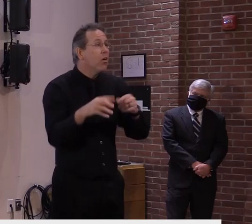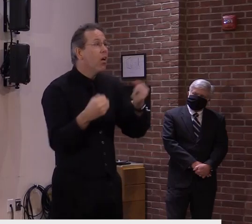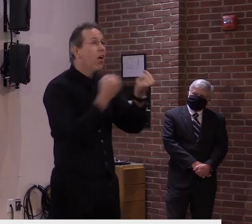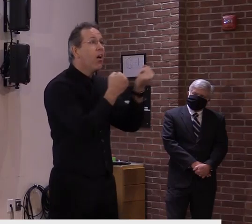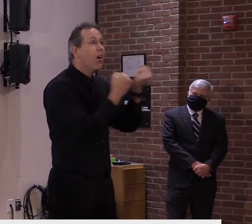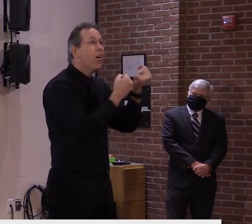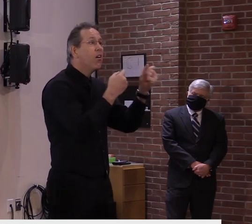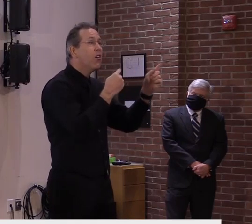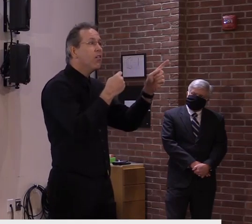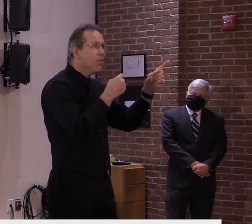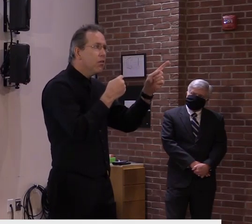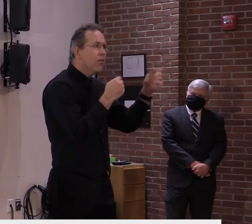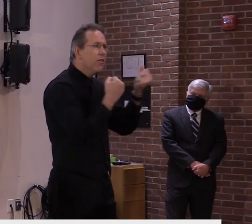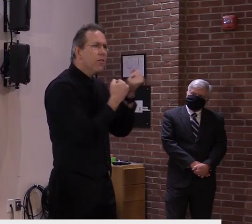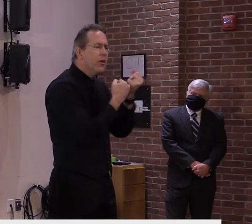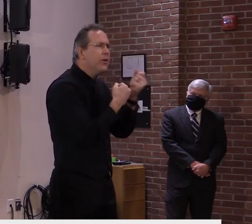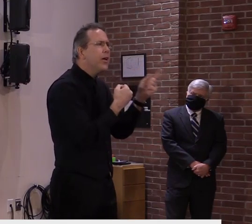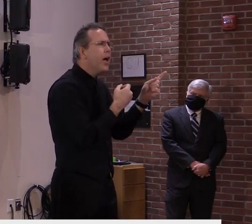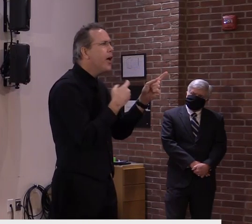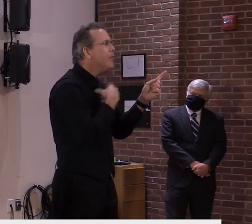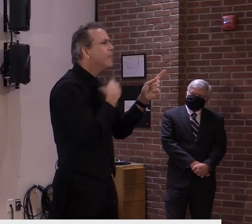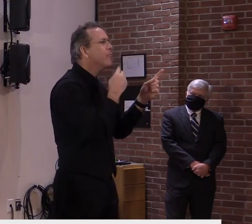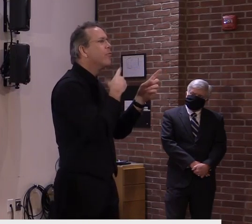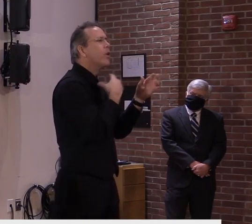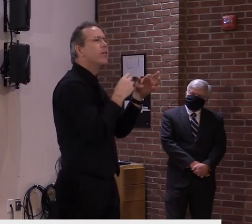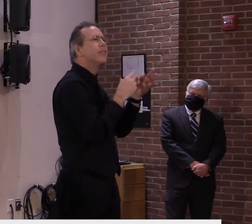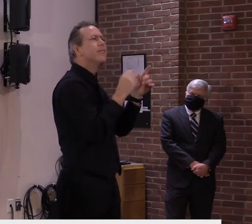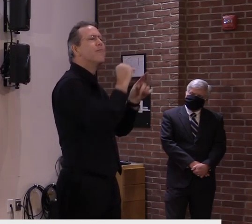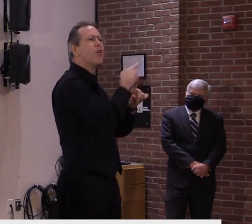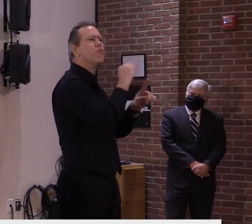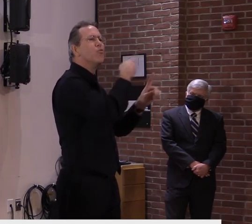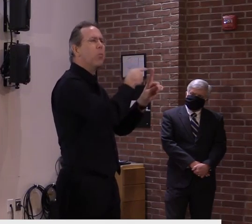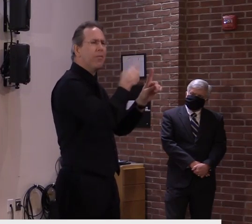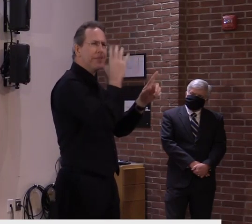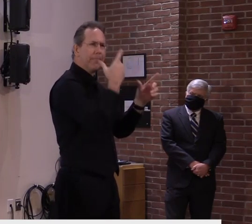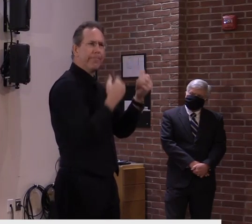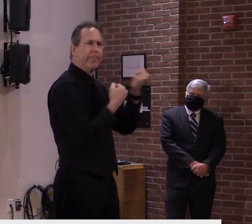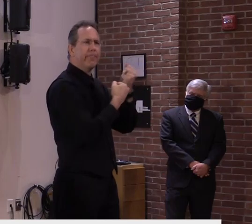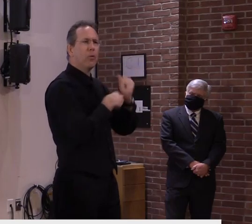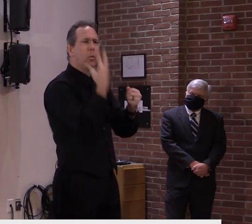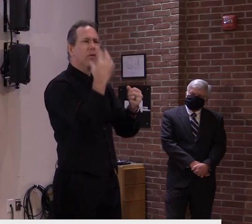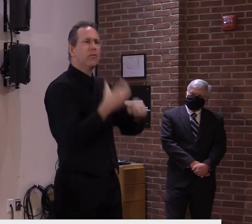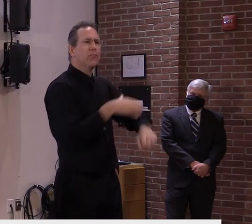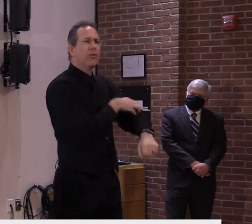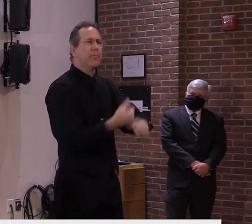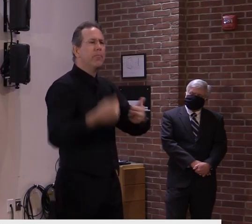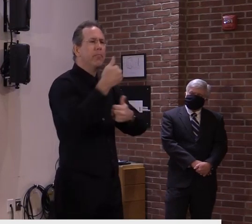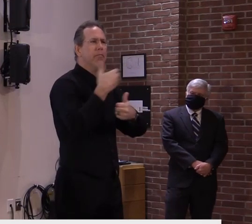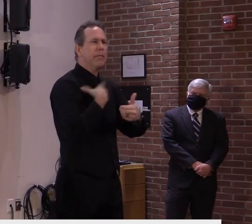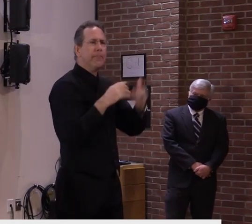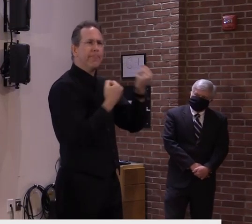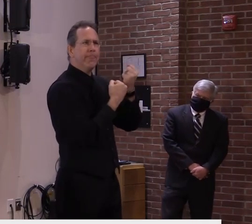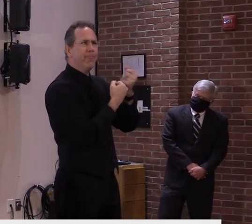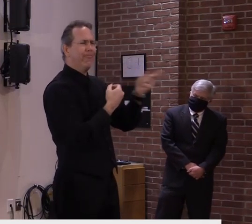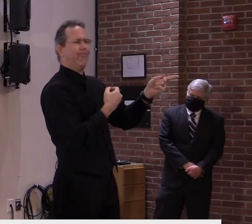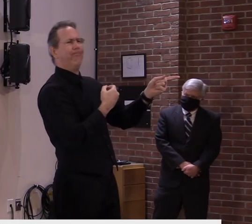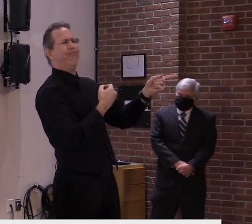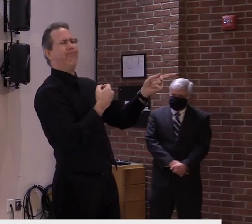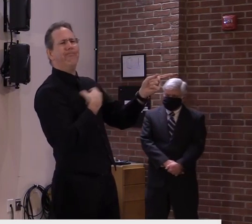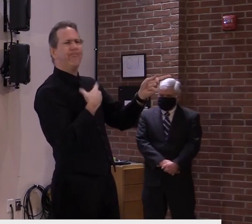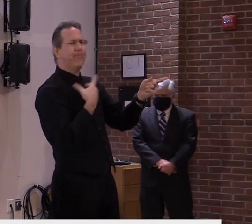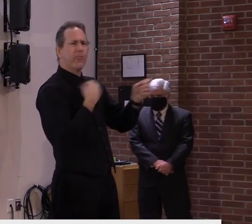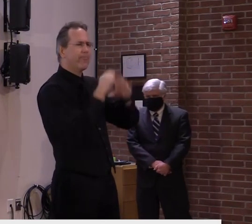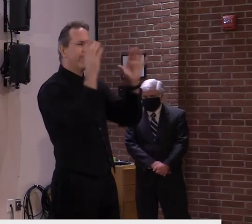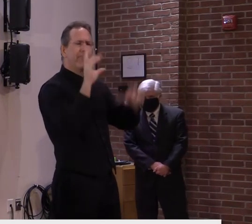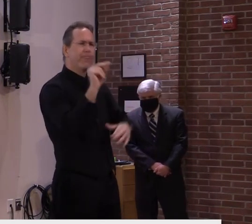racial inequity, and so forth, then we'll all have to make some decisions. But I'm hopeful that